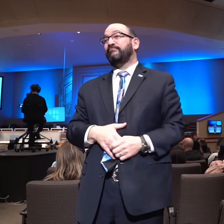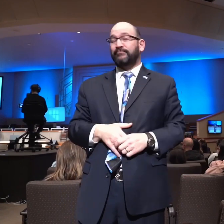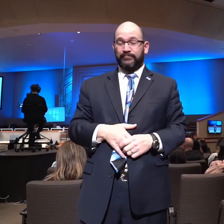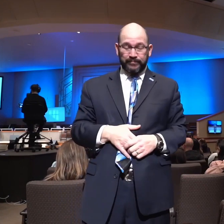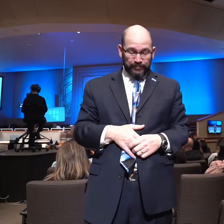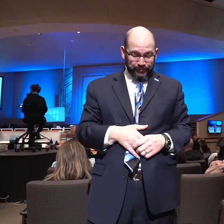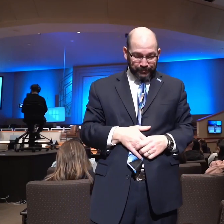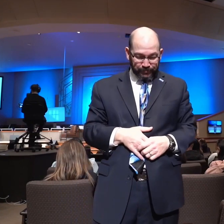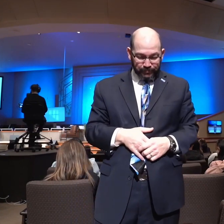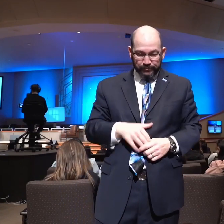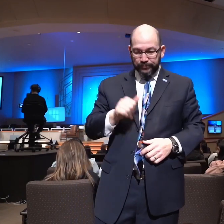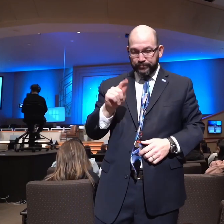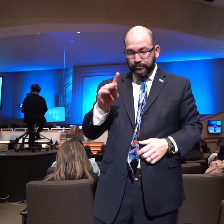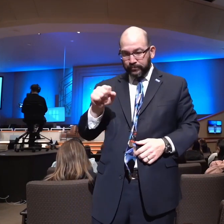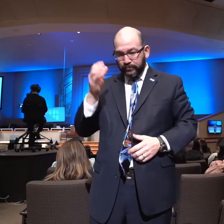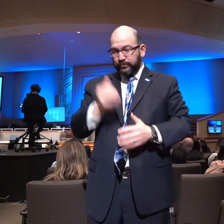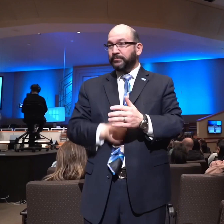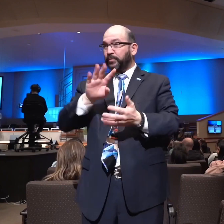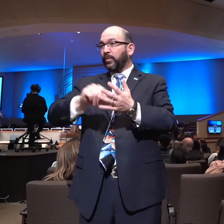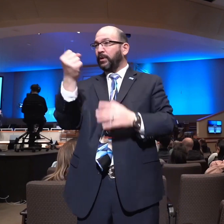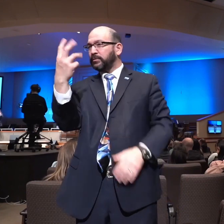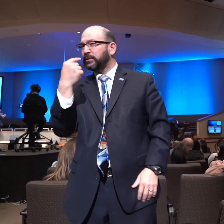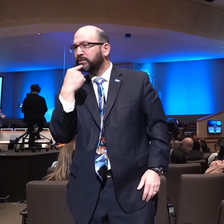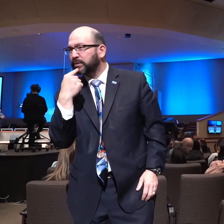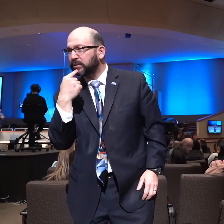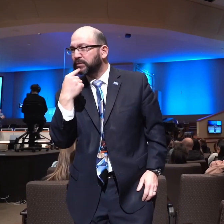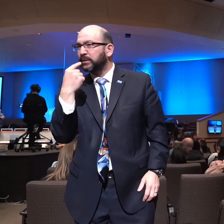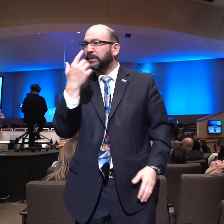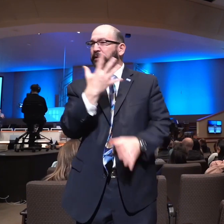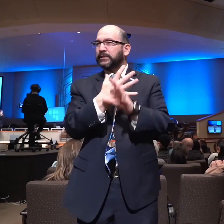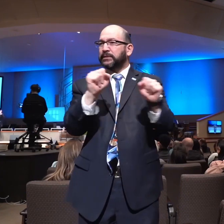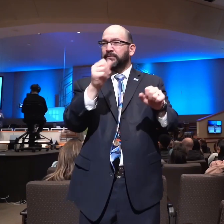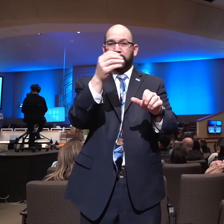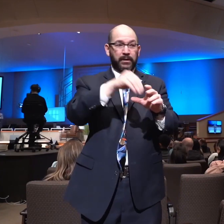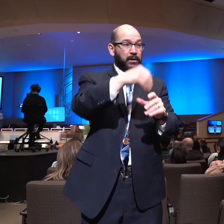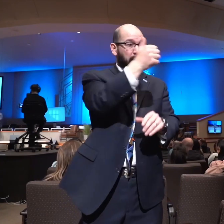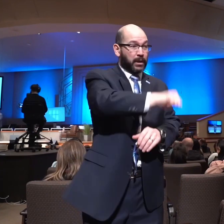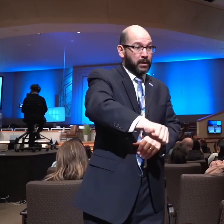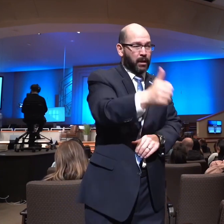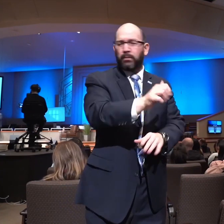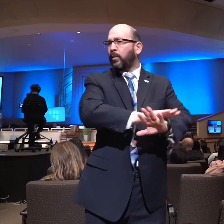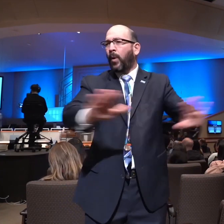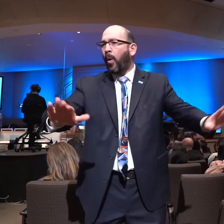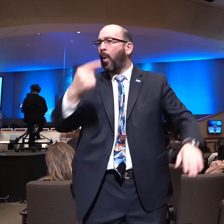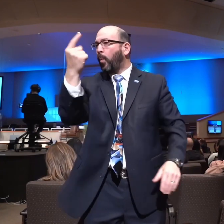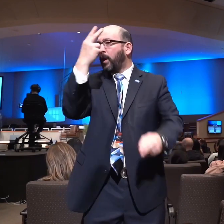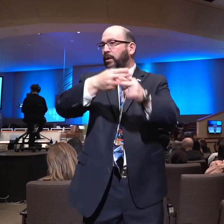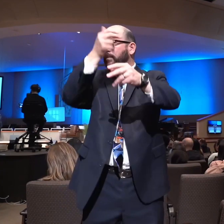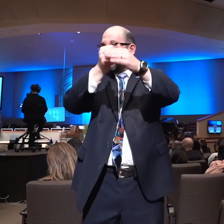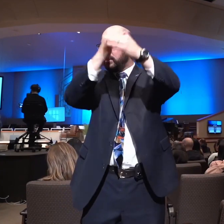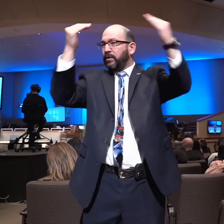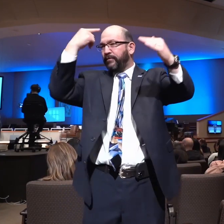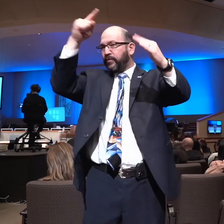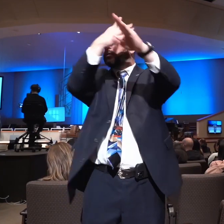Acts 4 and 12, Neither is there salvation in any other, for there is none other name given under heaven whereby you must be saved.